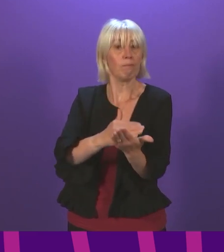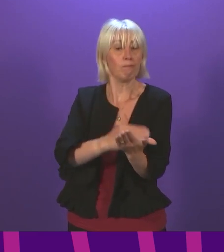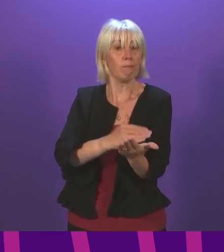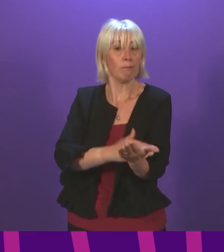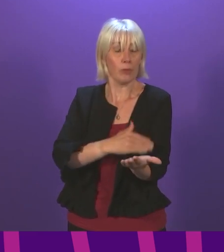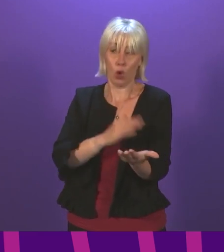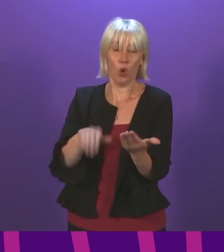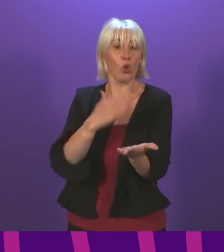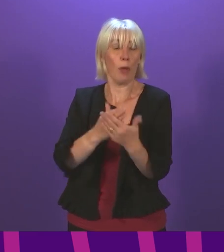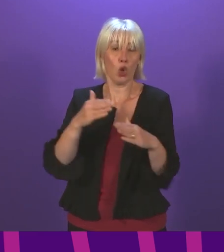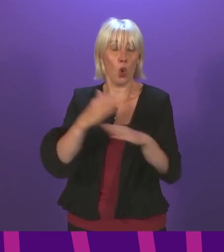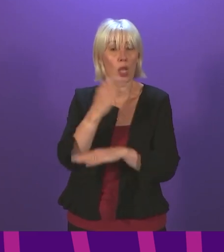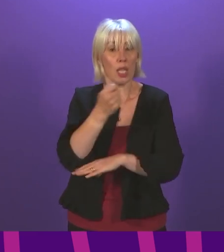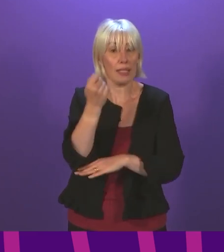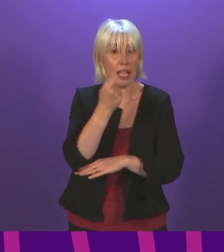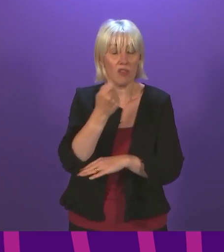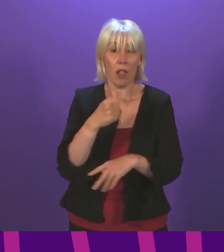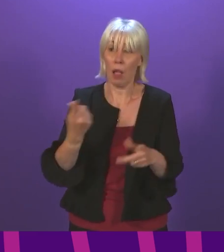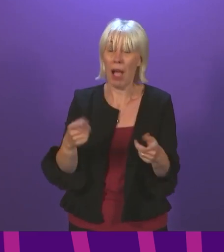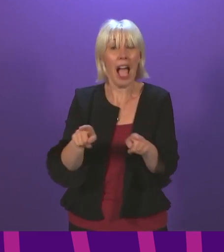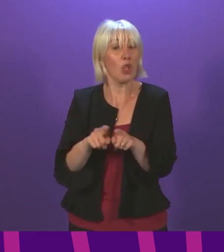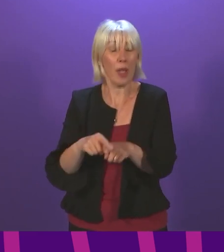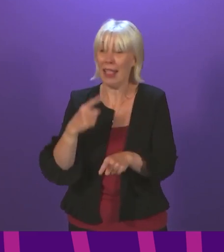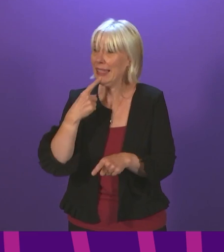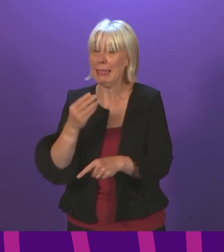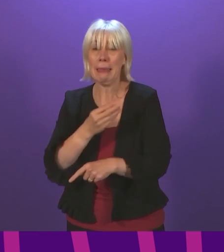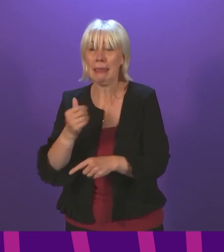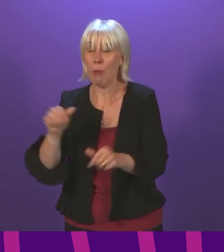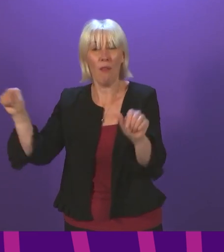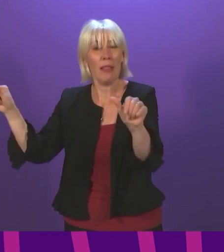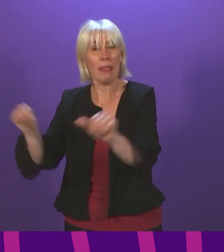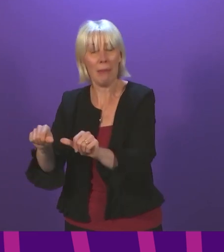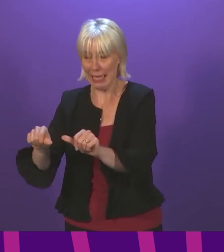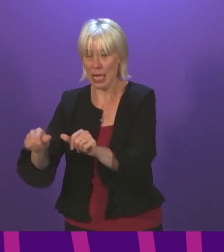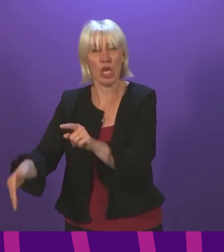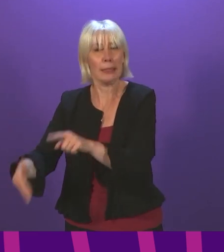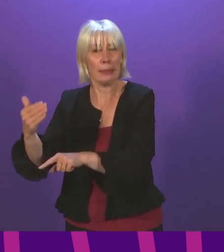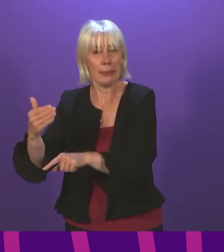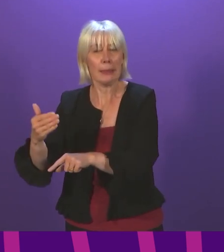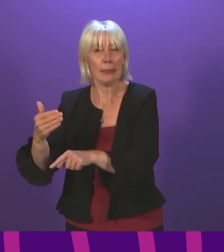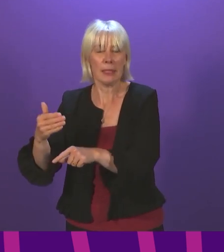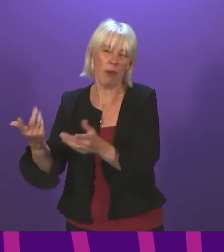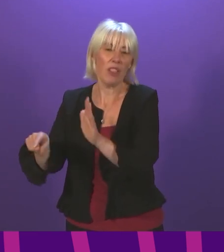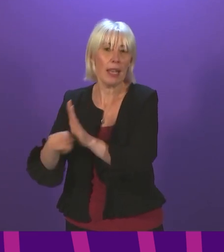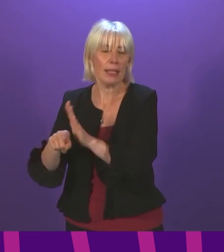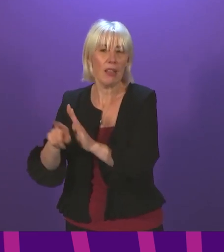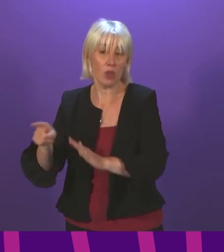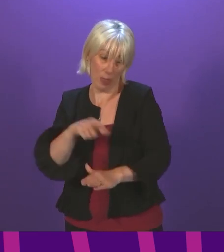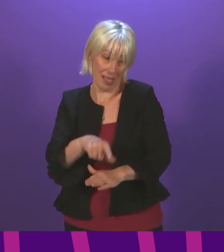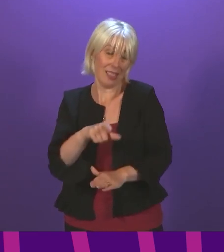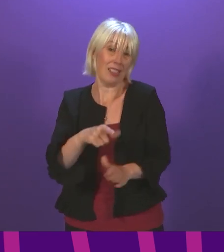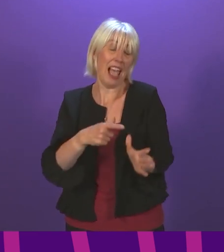to make their operation a success, but also very frankly sets out some of the limitations of them. And that takes me to the knob, I suppose, of Anna Sarwar's question.